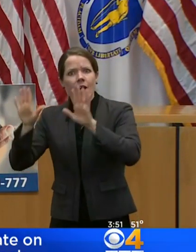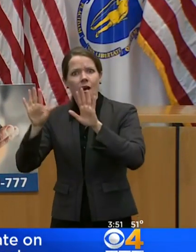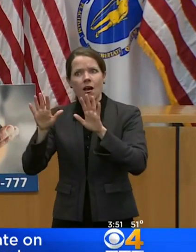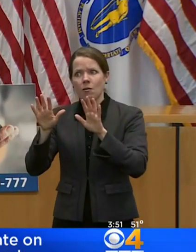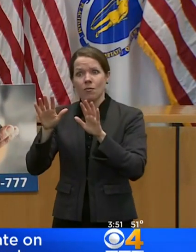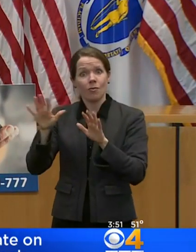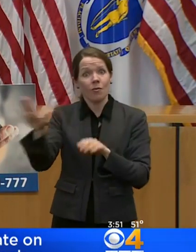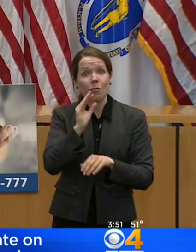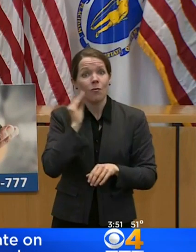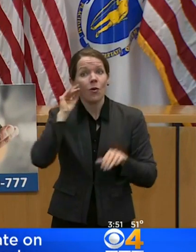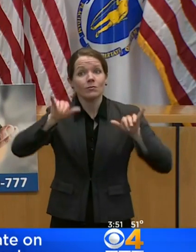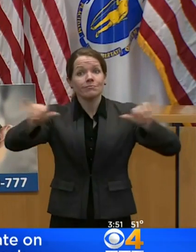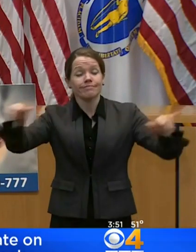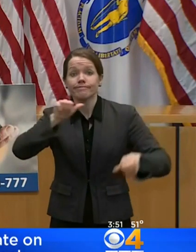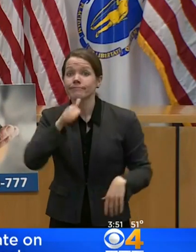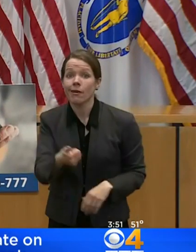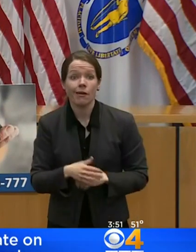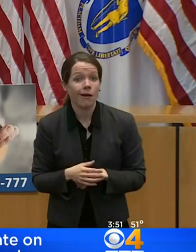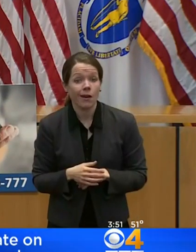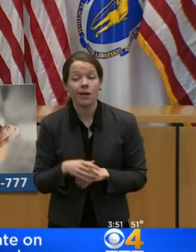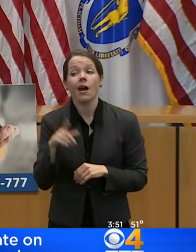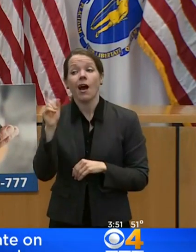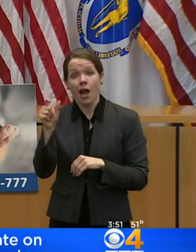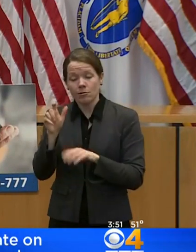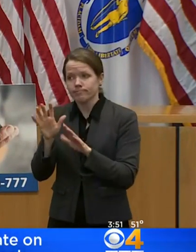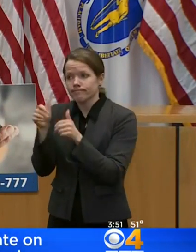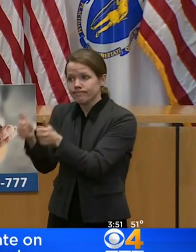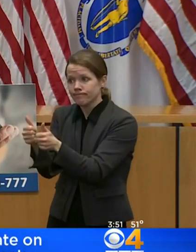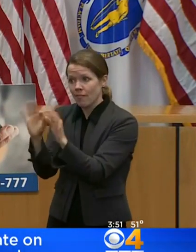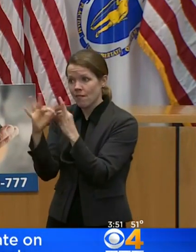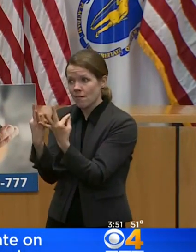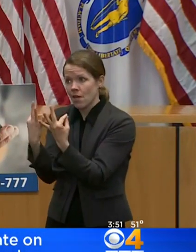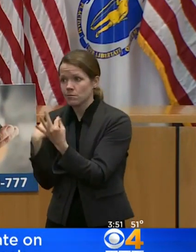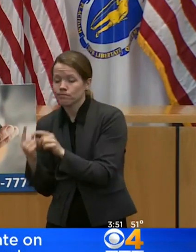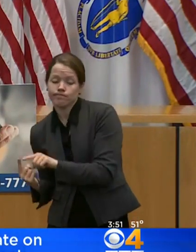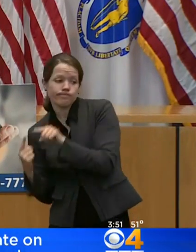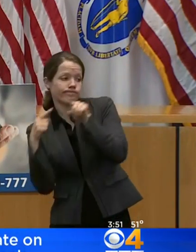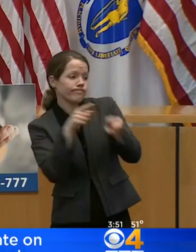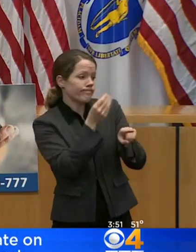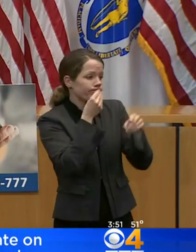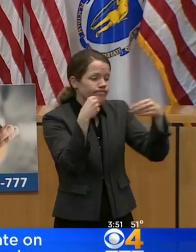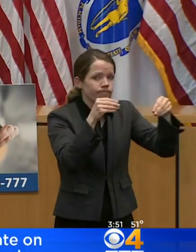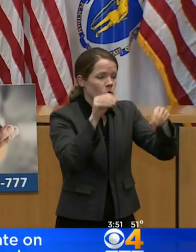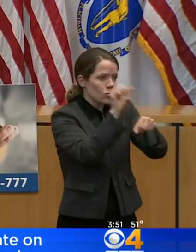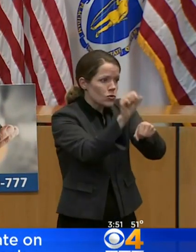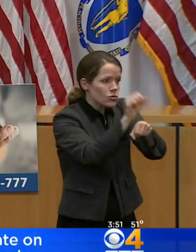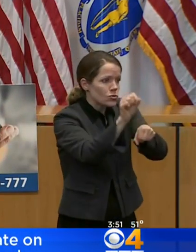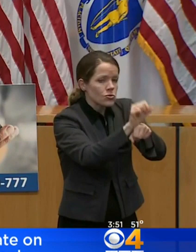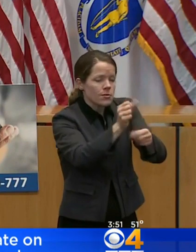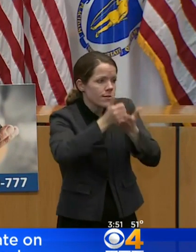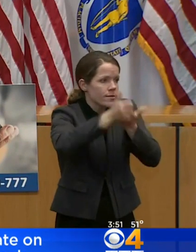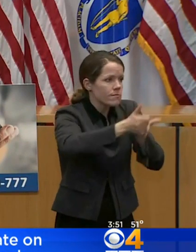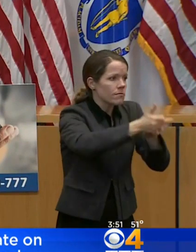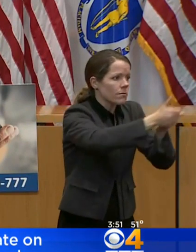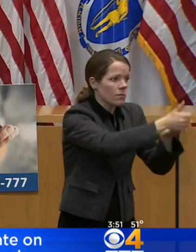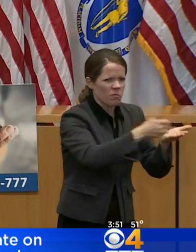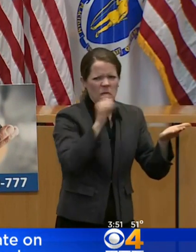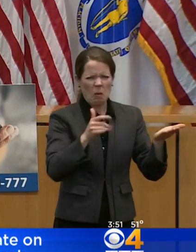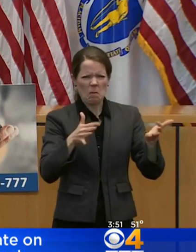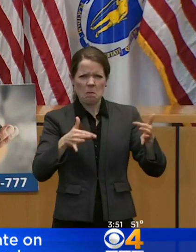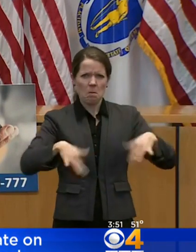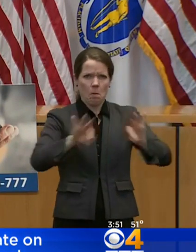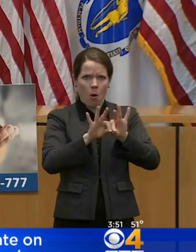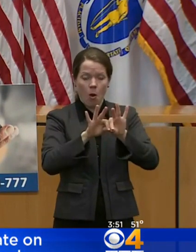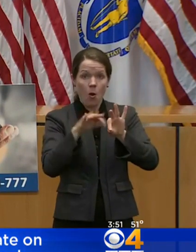work does not go unnoticed and on behalf of the Commonwealth I want to say thank you for all of the work that you do